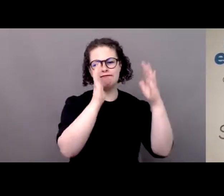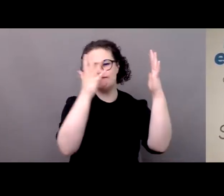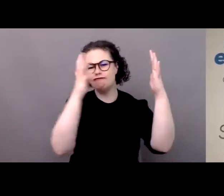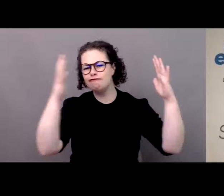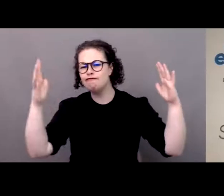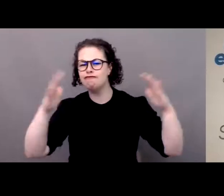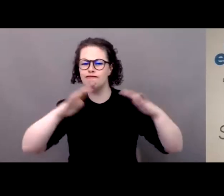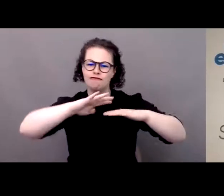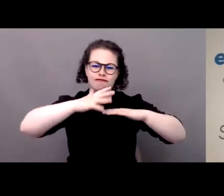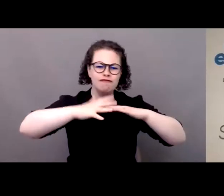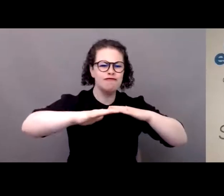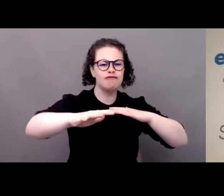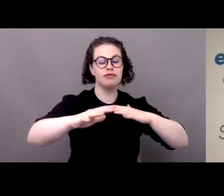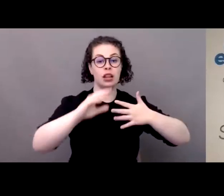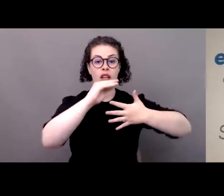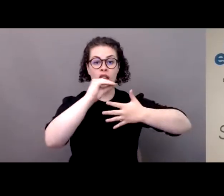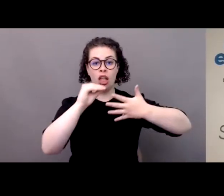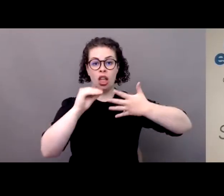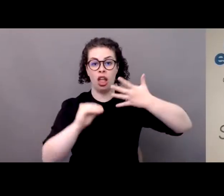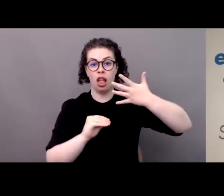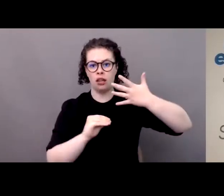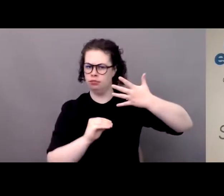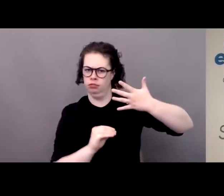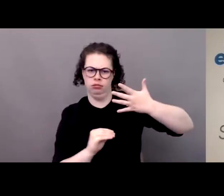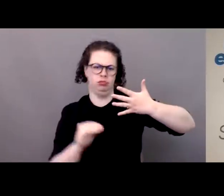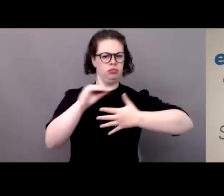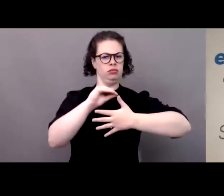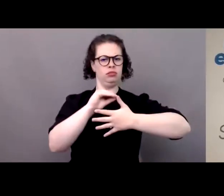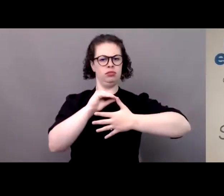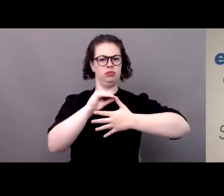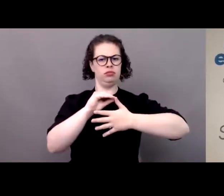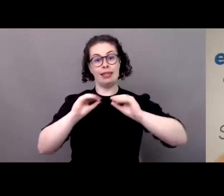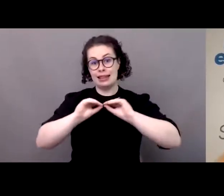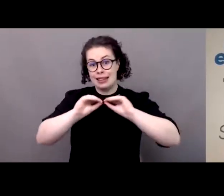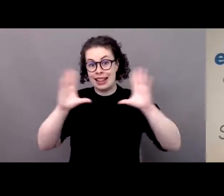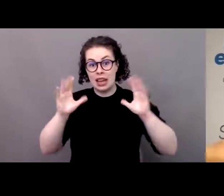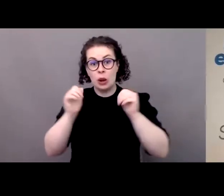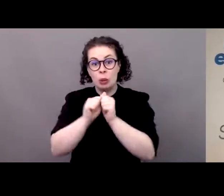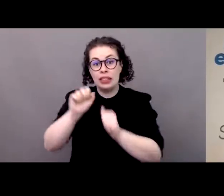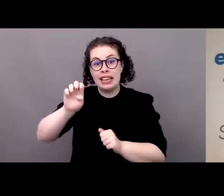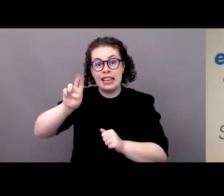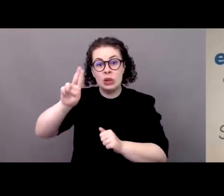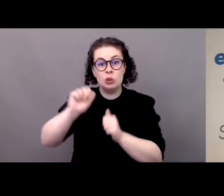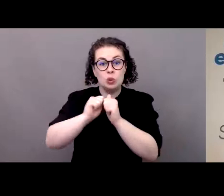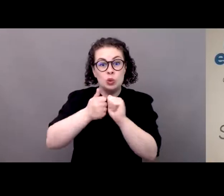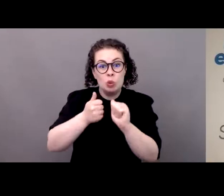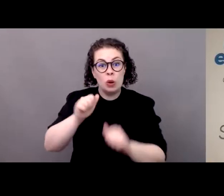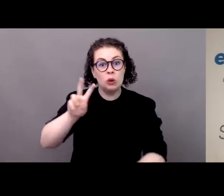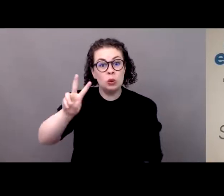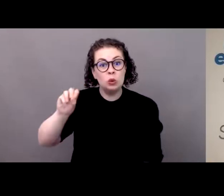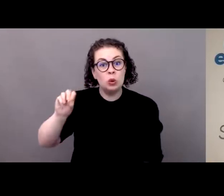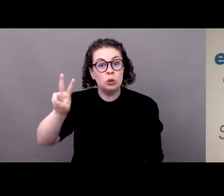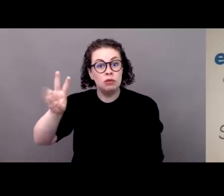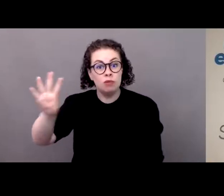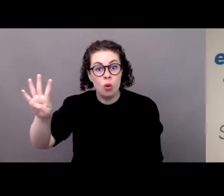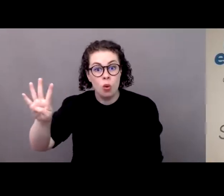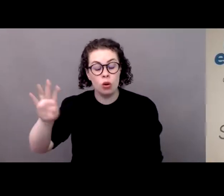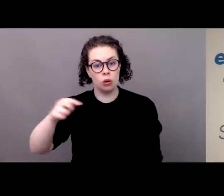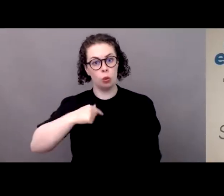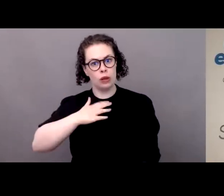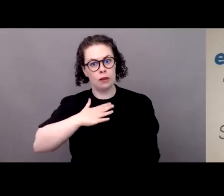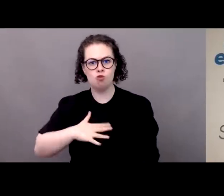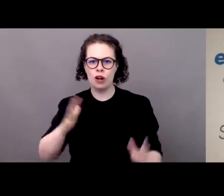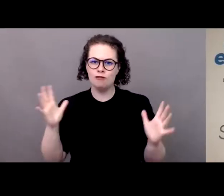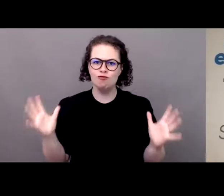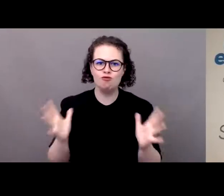eu work plan for sport 2021 2024 and that was together with the importance dedicated to have a you know